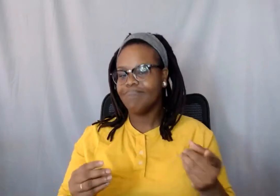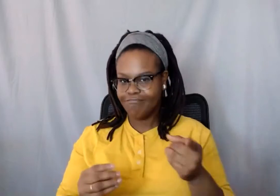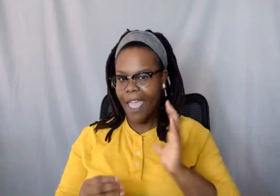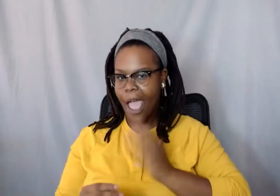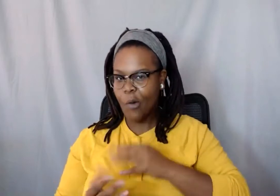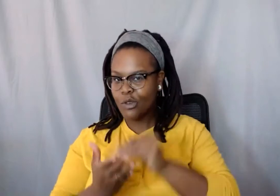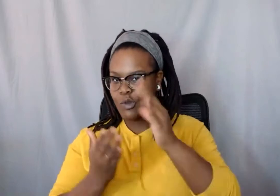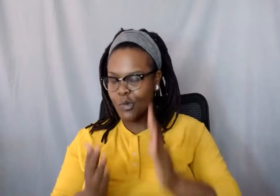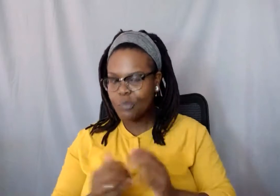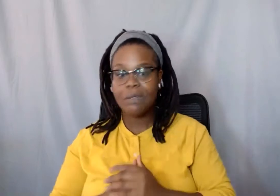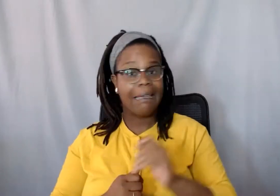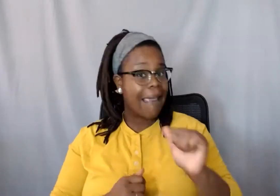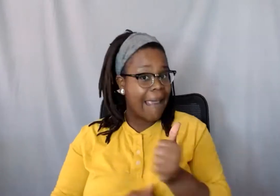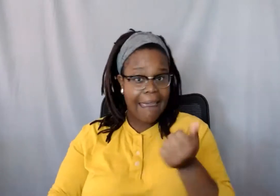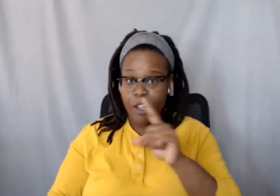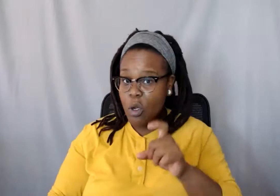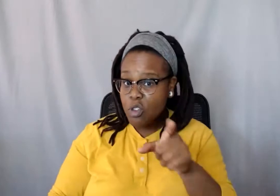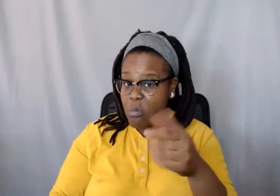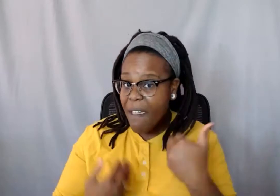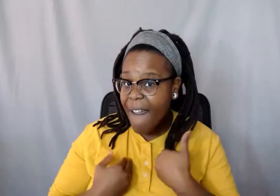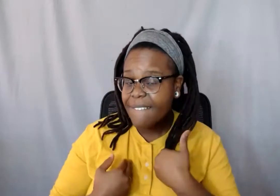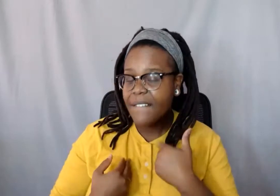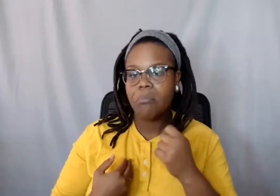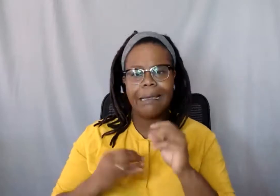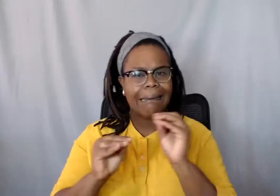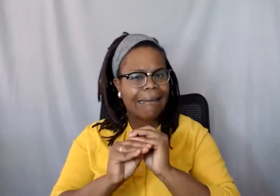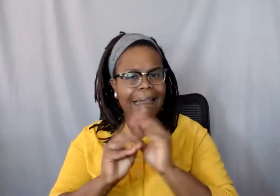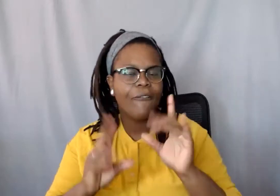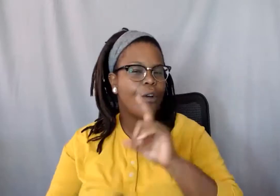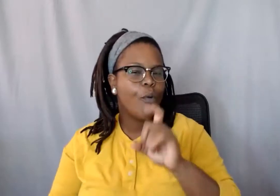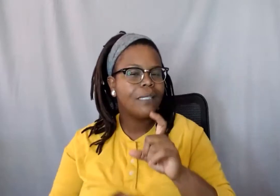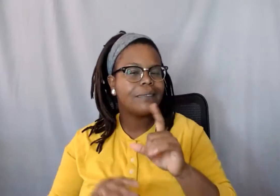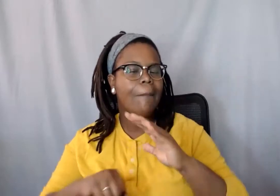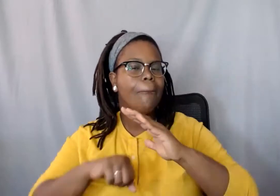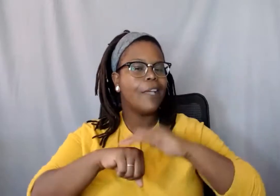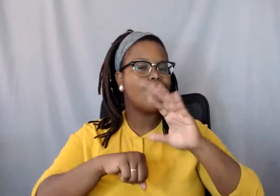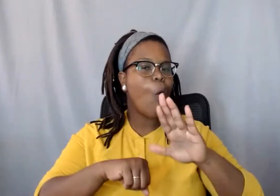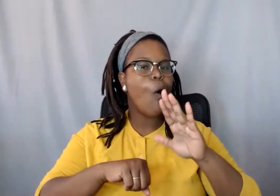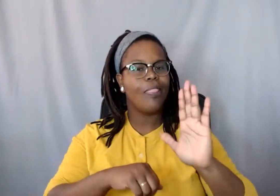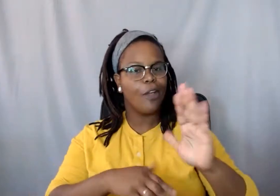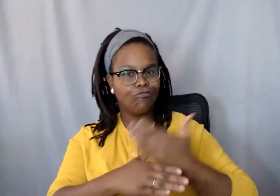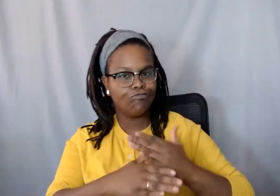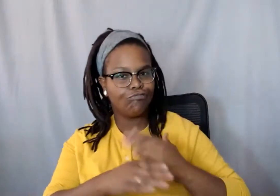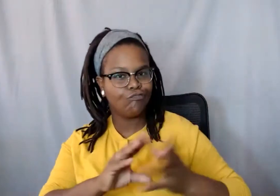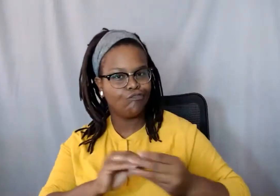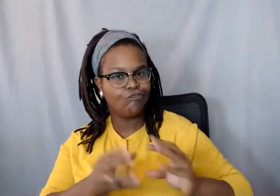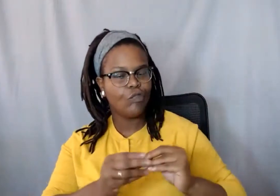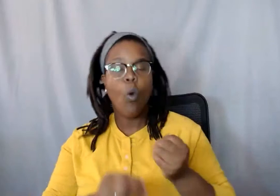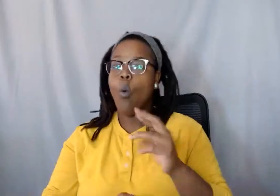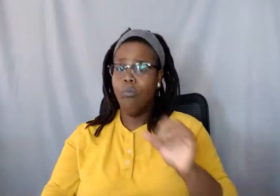Any questions that you may have of them, any clarifying questions based on what they shared or other questions that might be floating